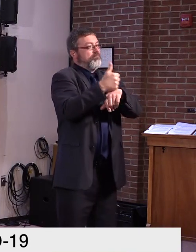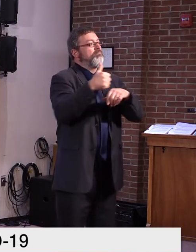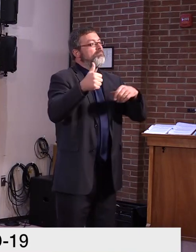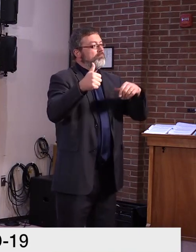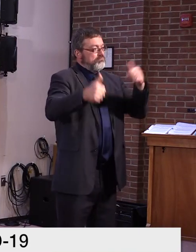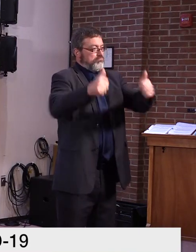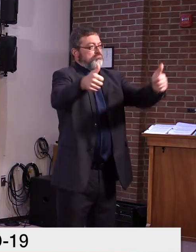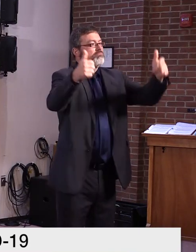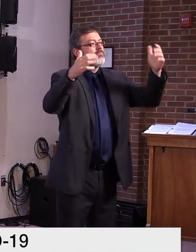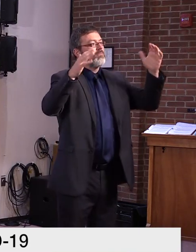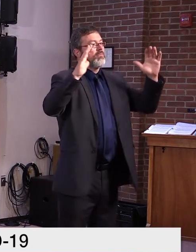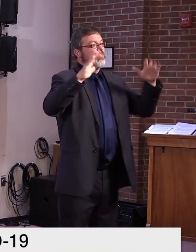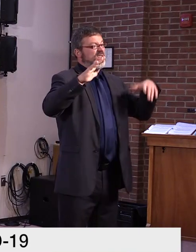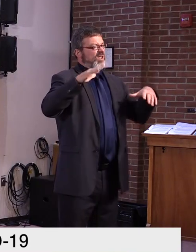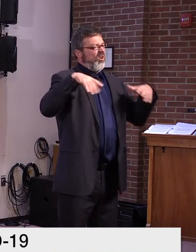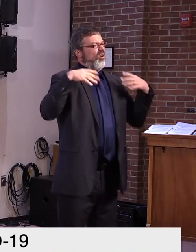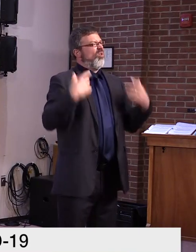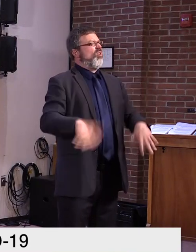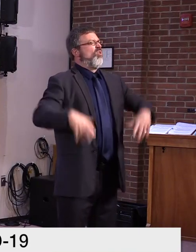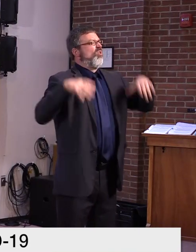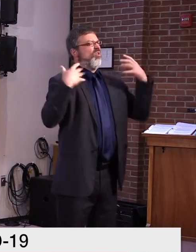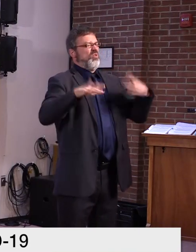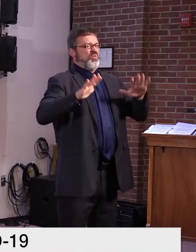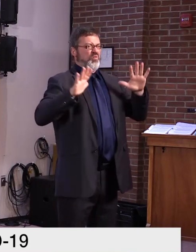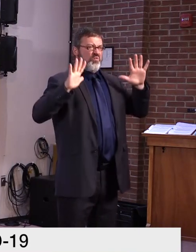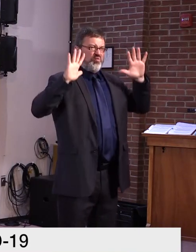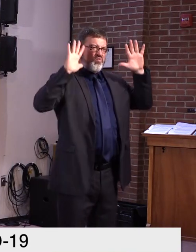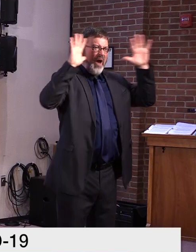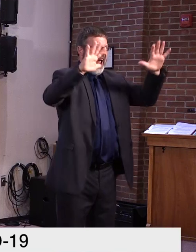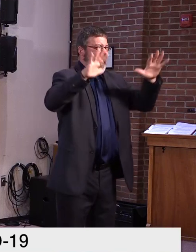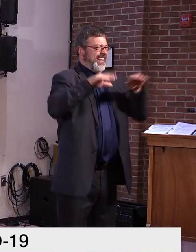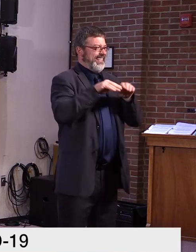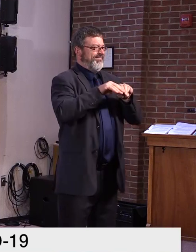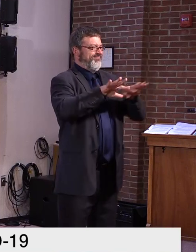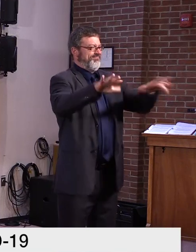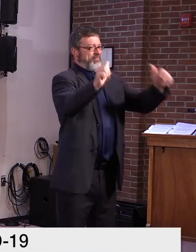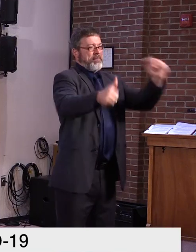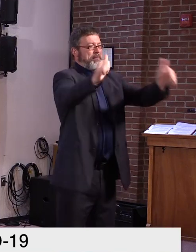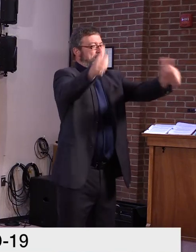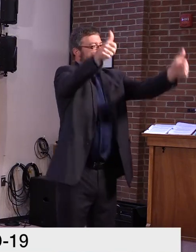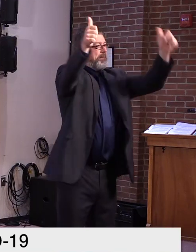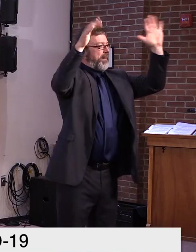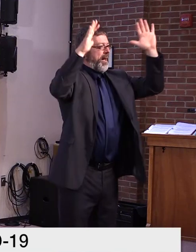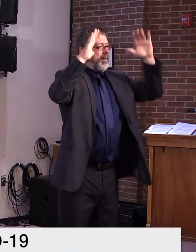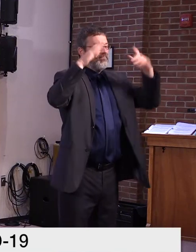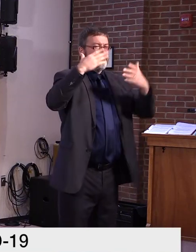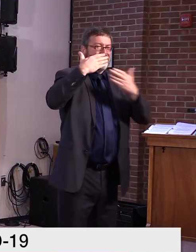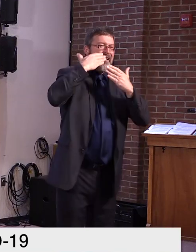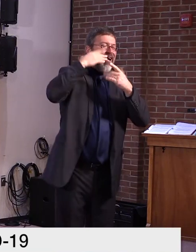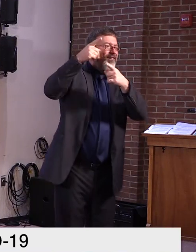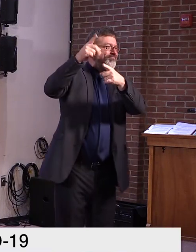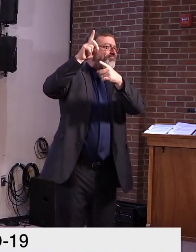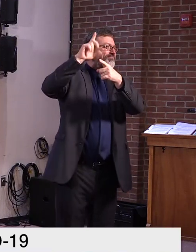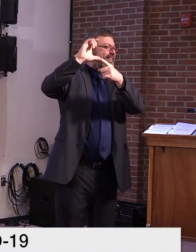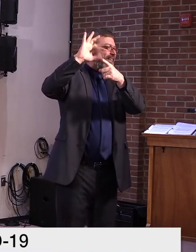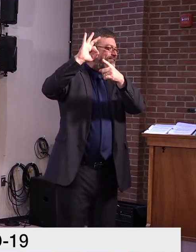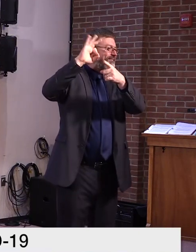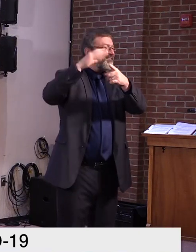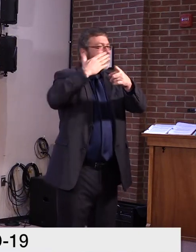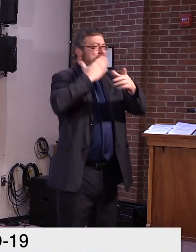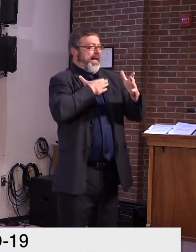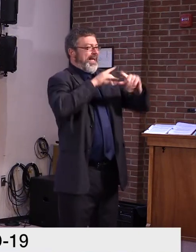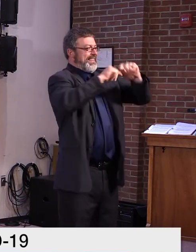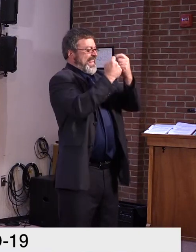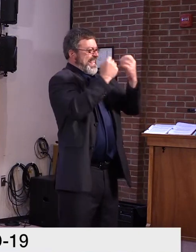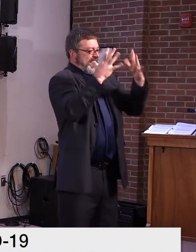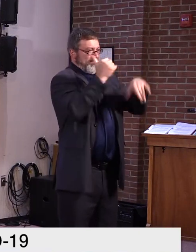uh, Vermont Afterschool and DCF as they continue their work and what they've done. Um, just to give